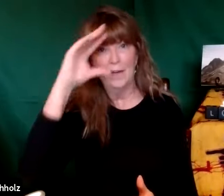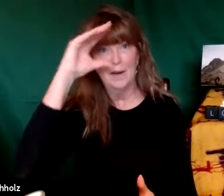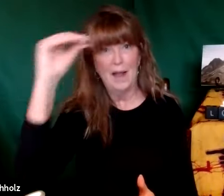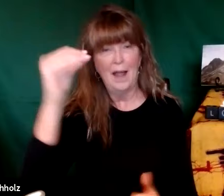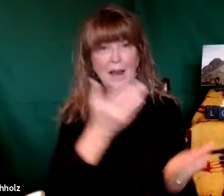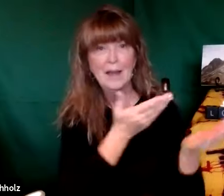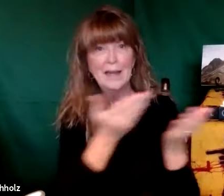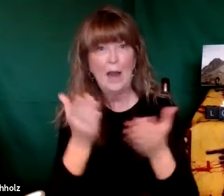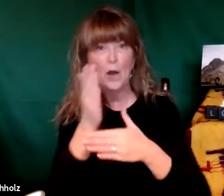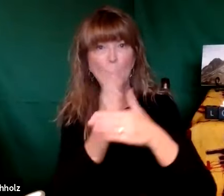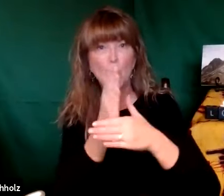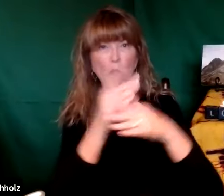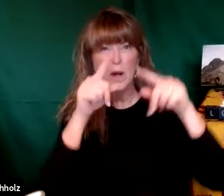well and then three other guys